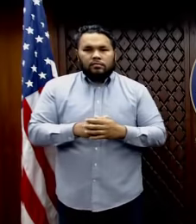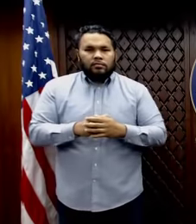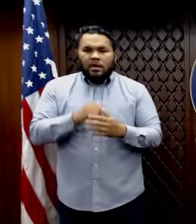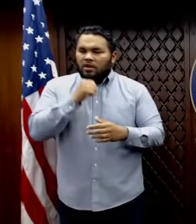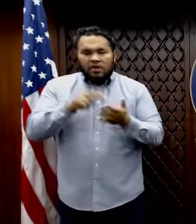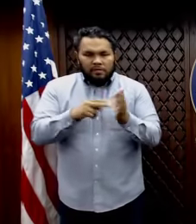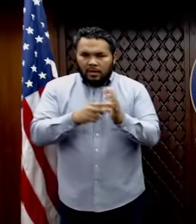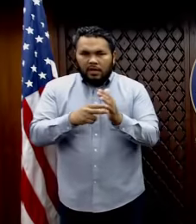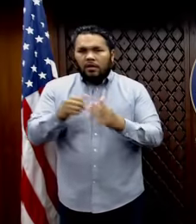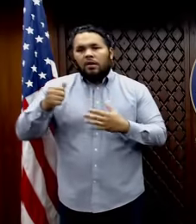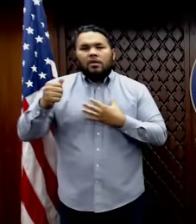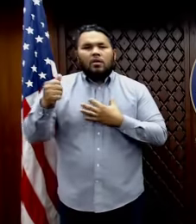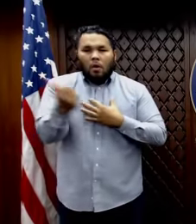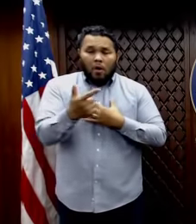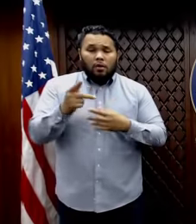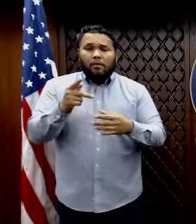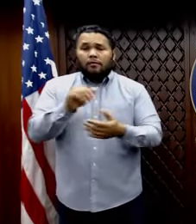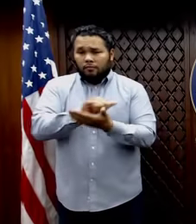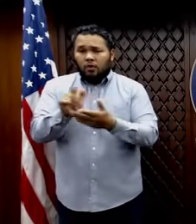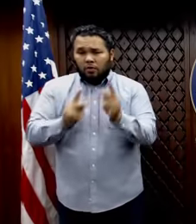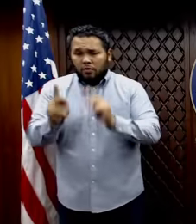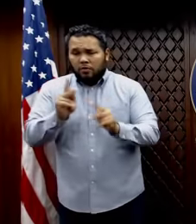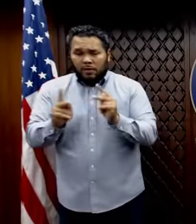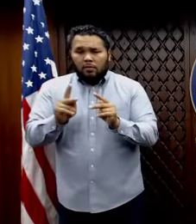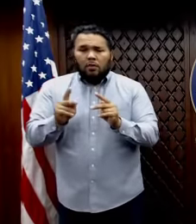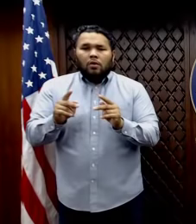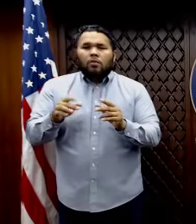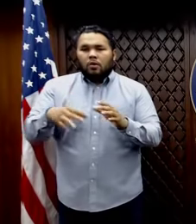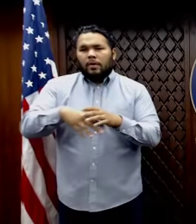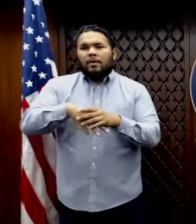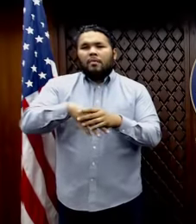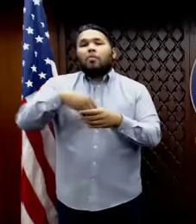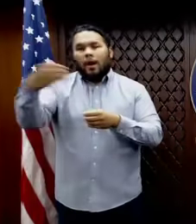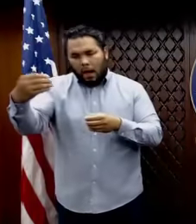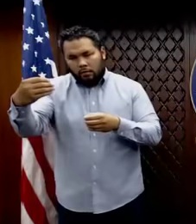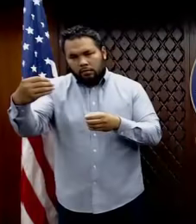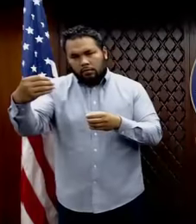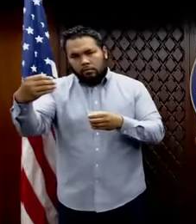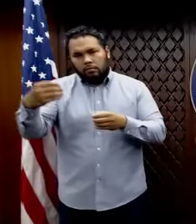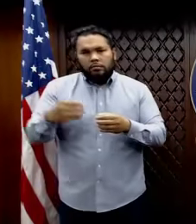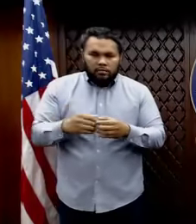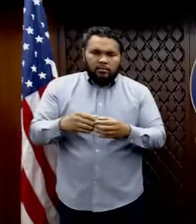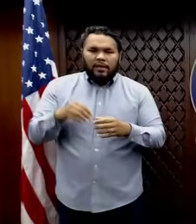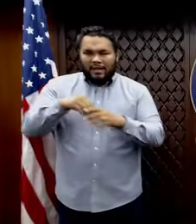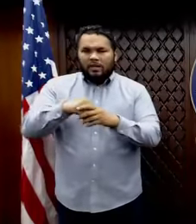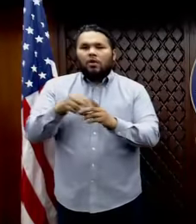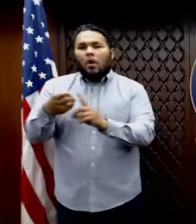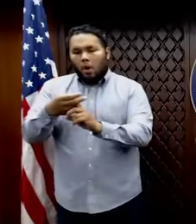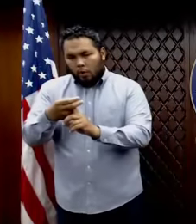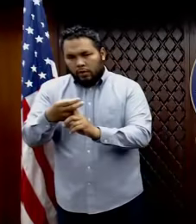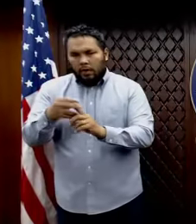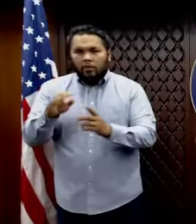into hotels within the local community. It means that we'll work with the government of Guam, the Hotel Restaurant Association,